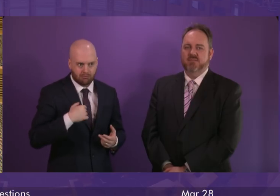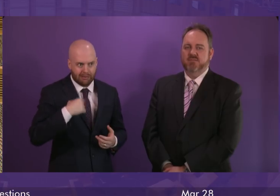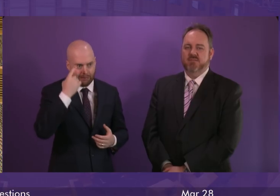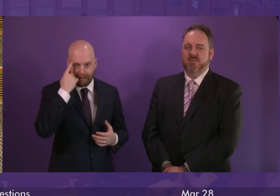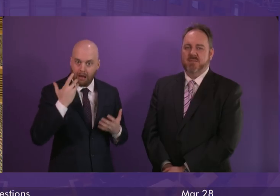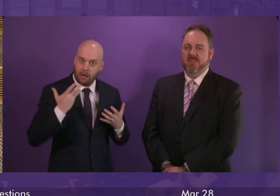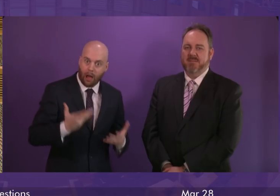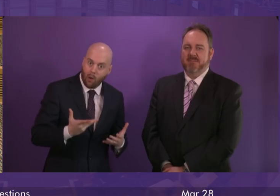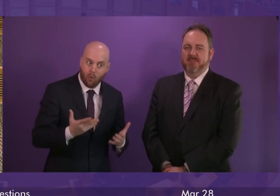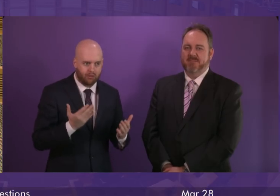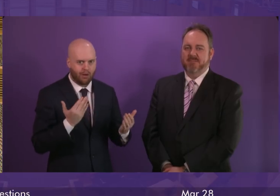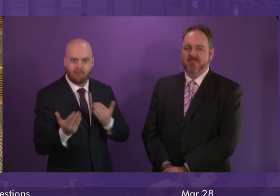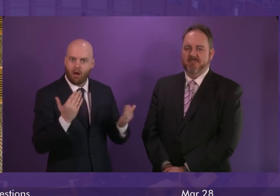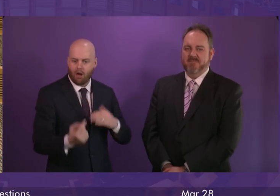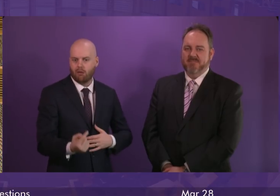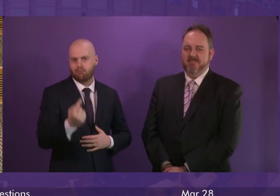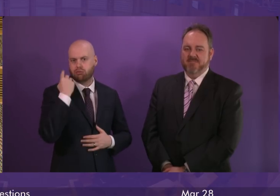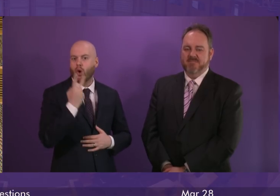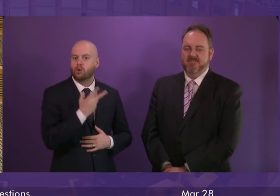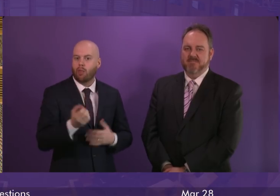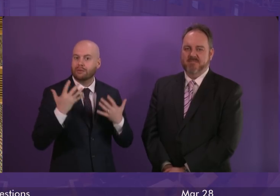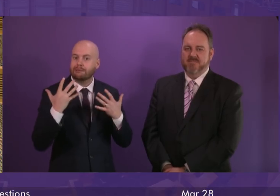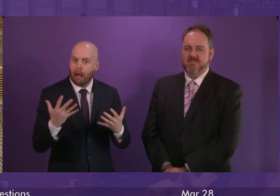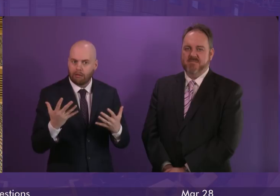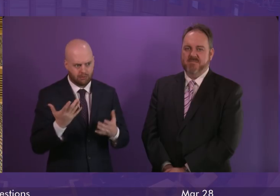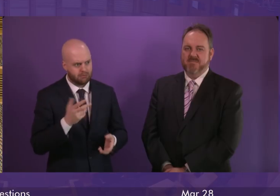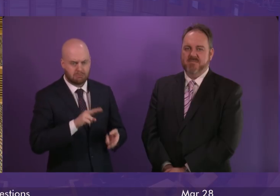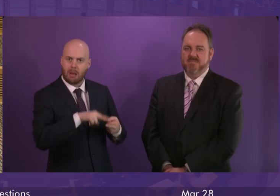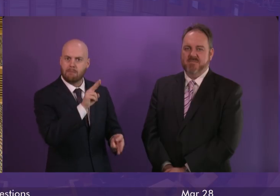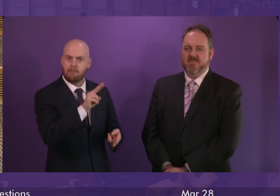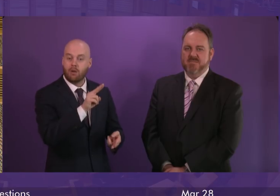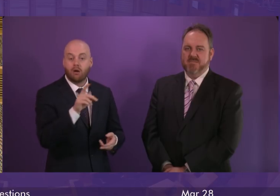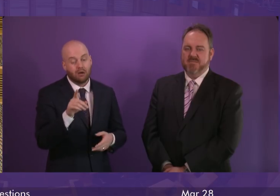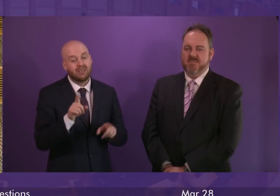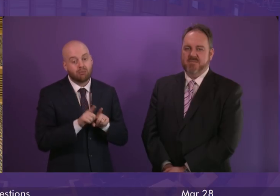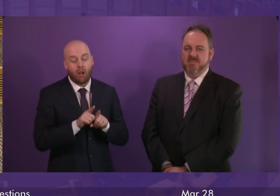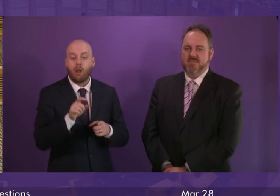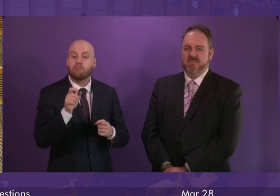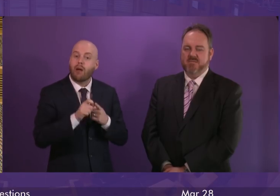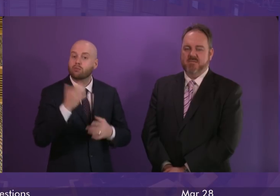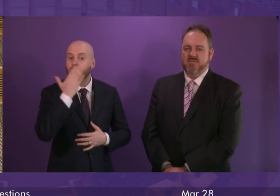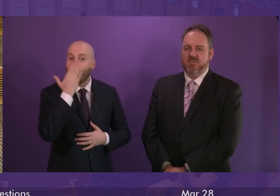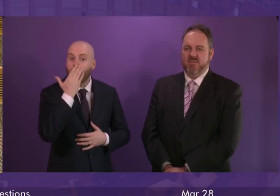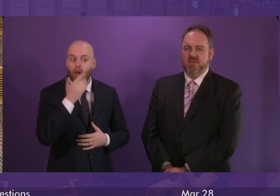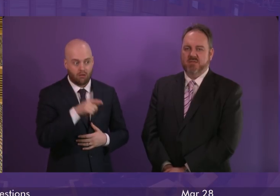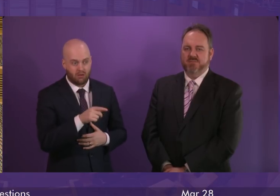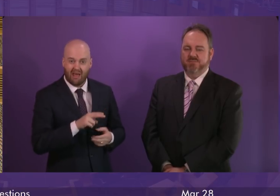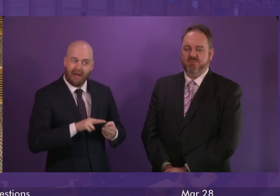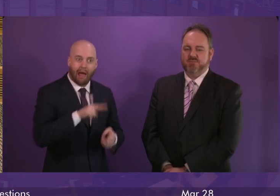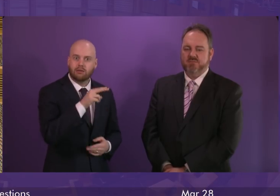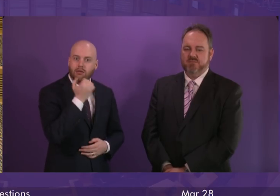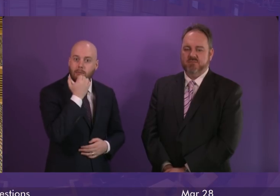overall now than has been the case since 2010 and the highest number of primary school teachers since 1980 which